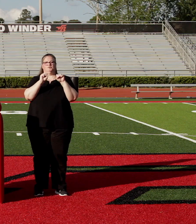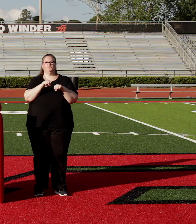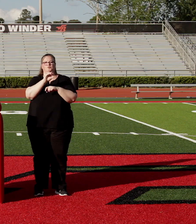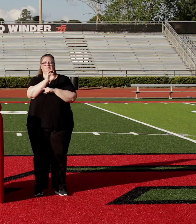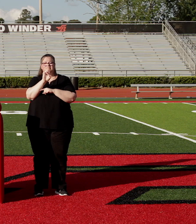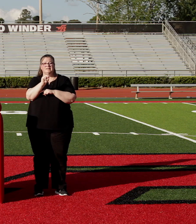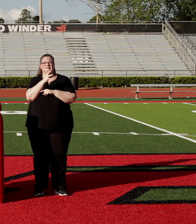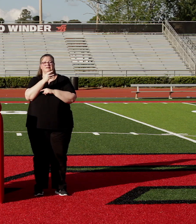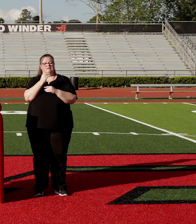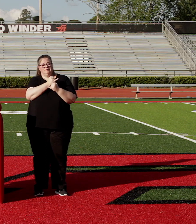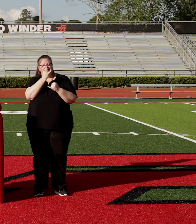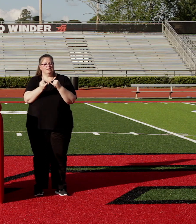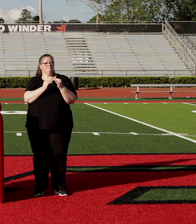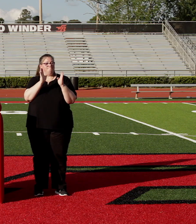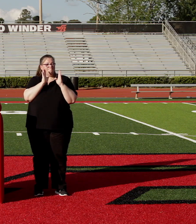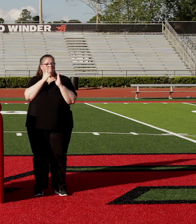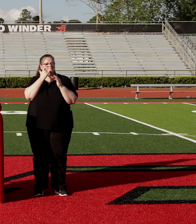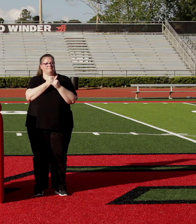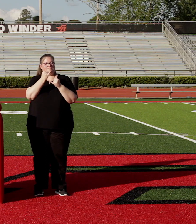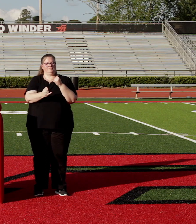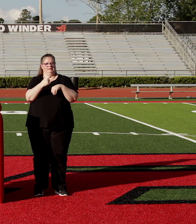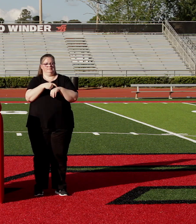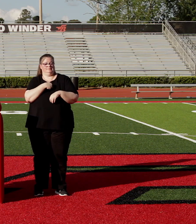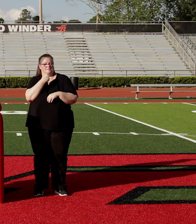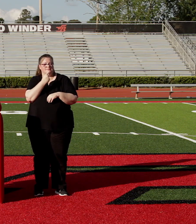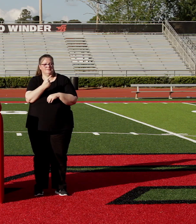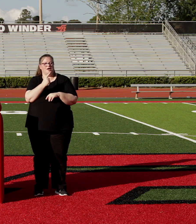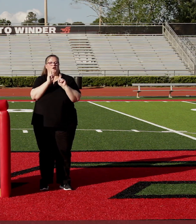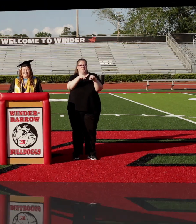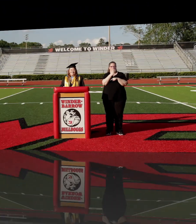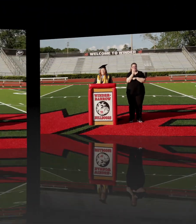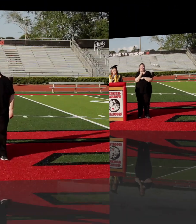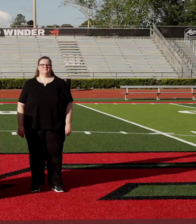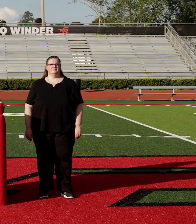And finally, listen close because it's probably the last time I'll ever say it, go Dawgs.